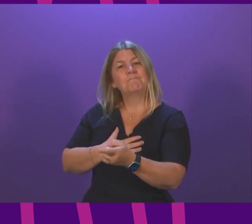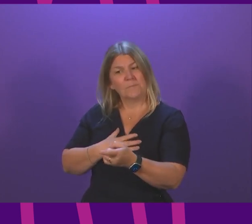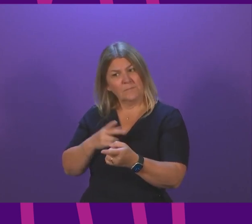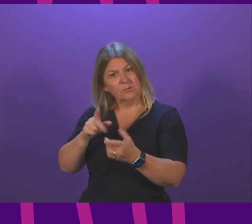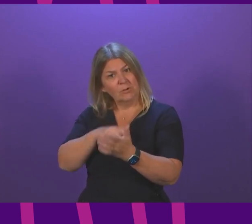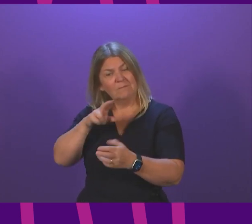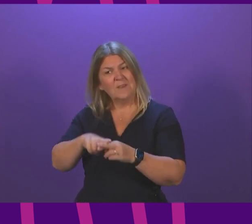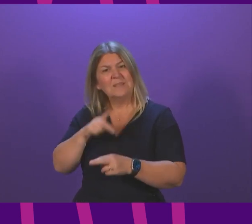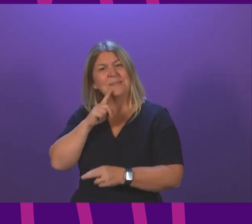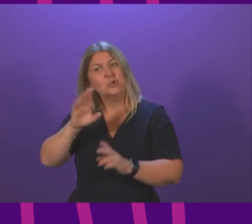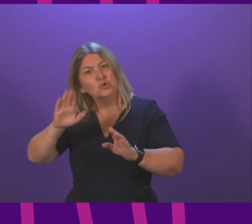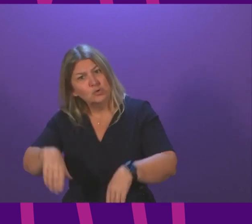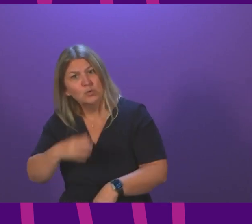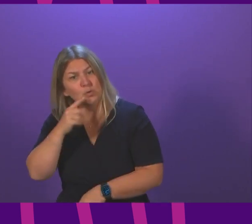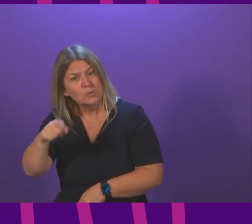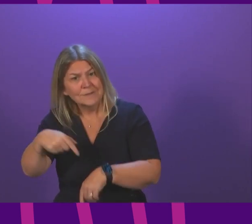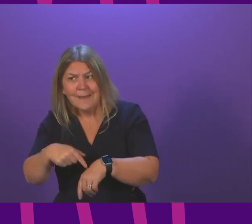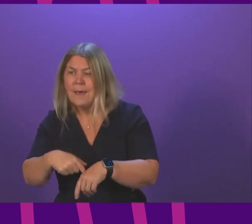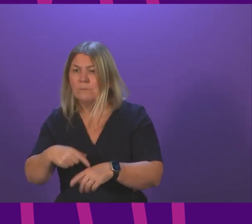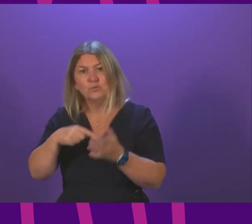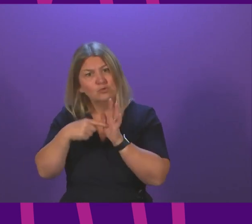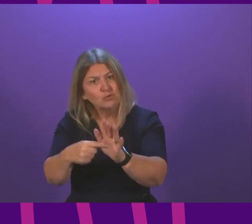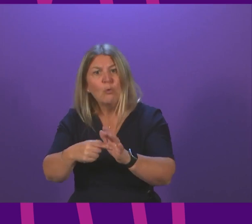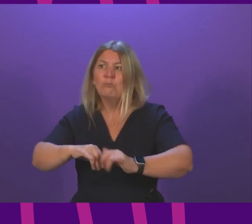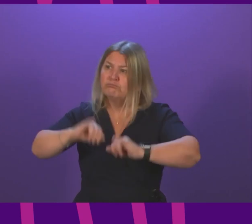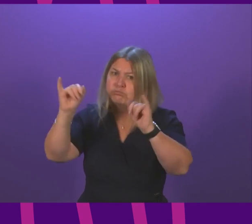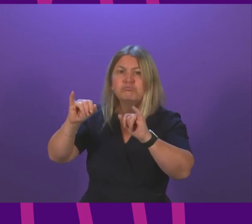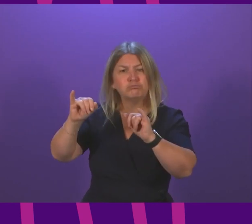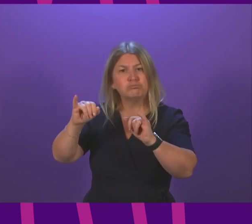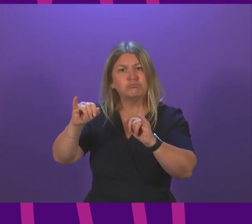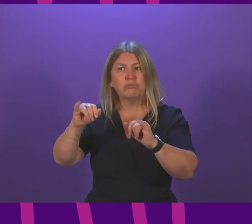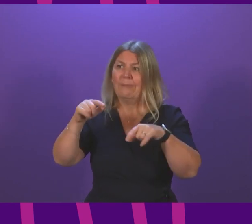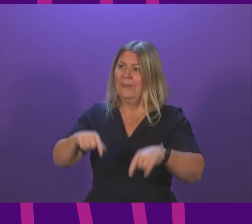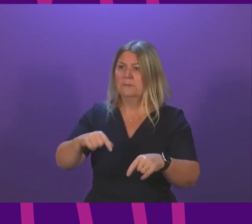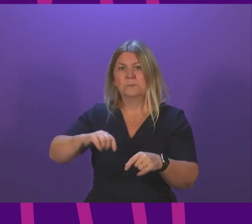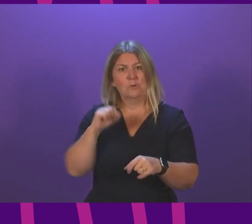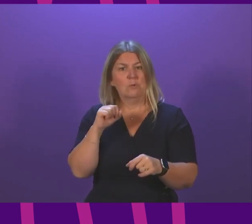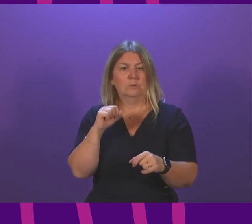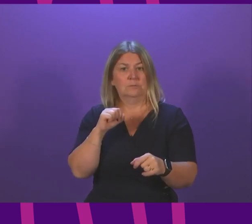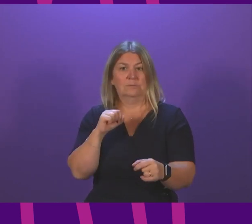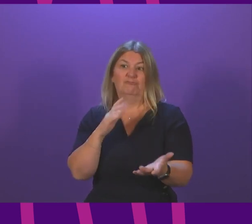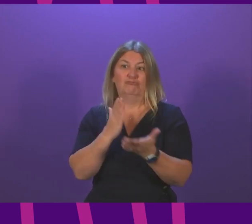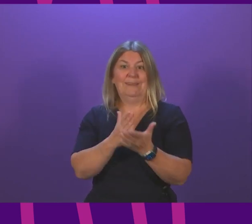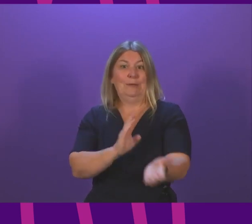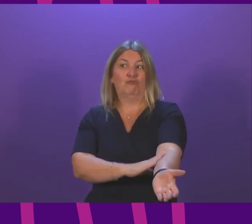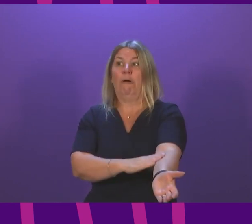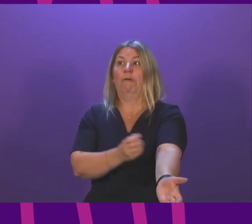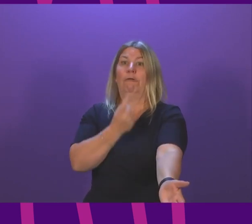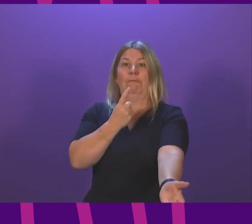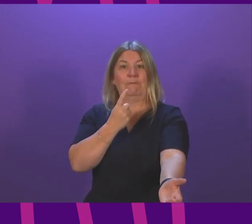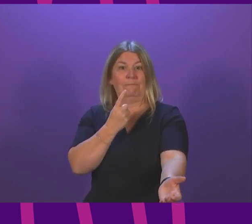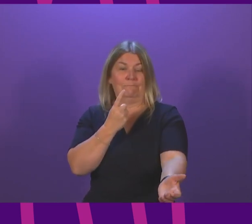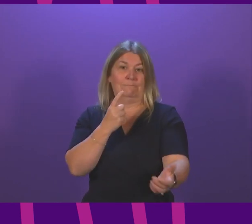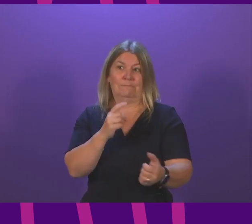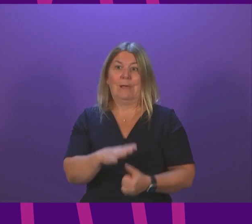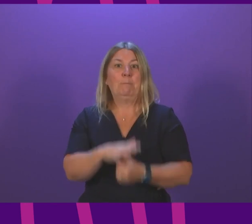waiting time to highlight a crisis that sees Scotland as the drug death capital of Europe and the First Minister concede that the Scottish Government have